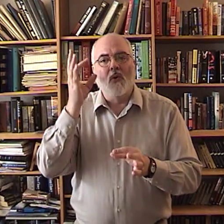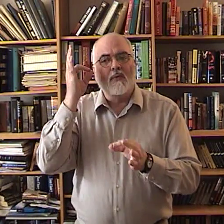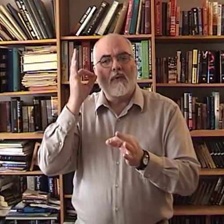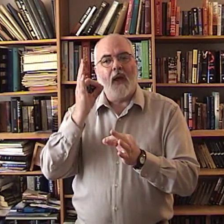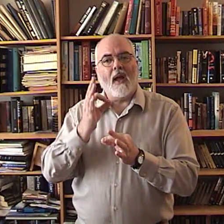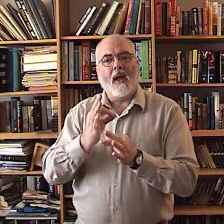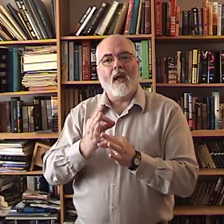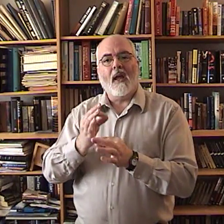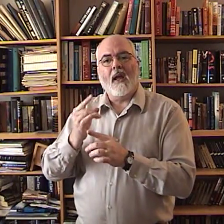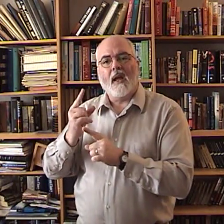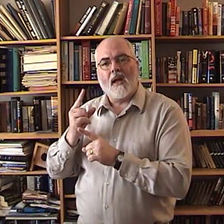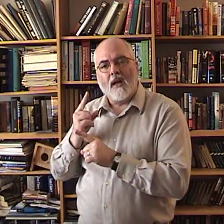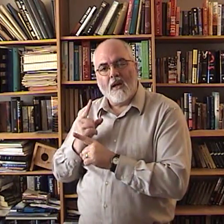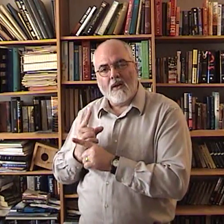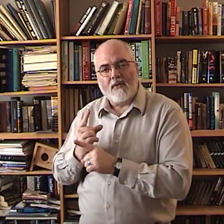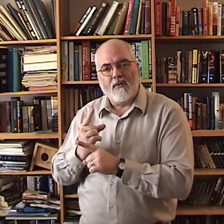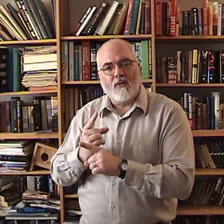faithful?